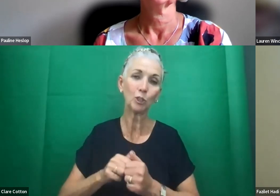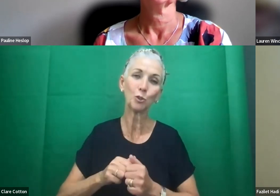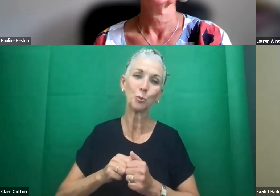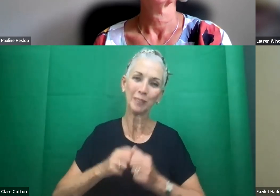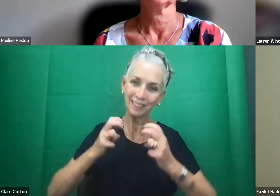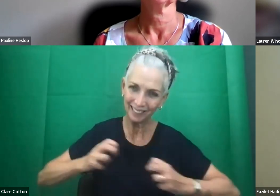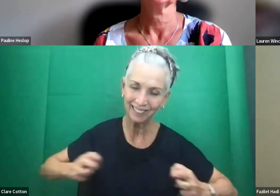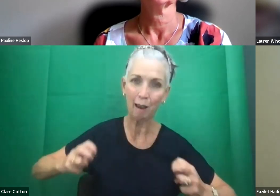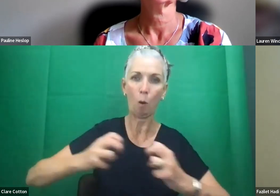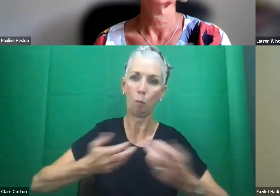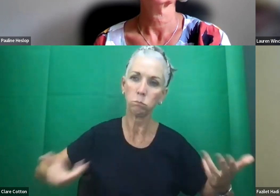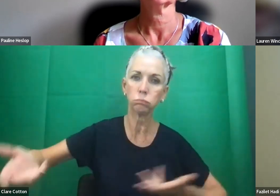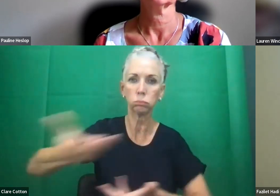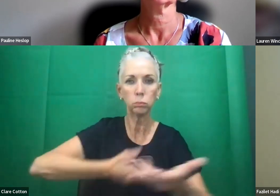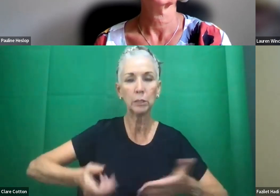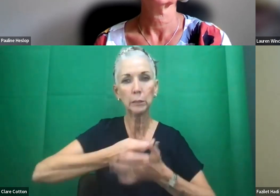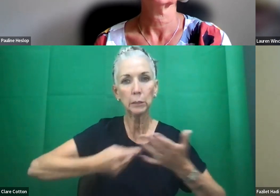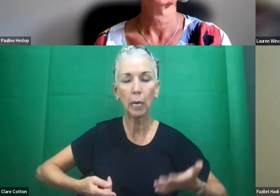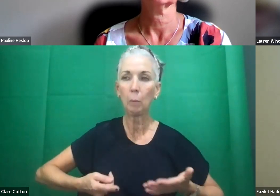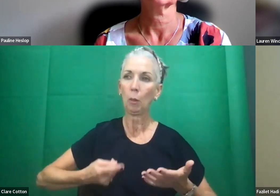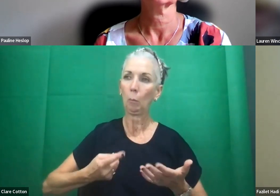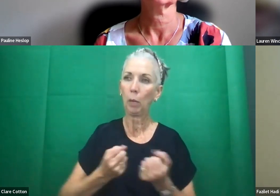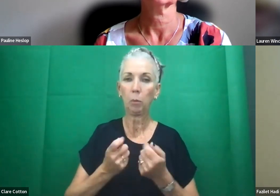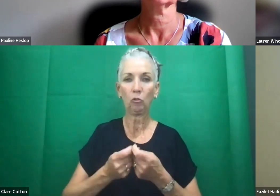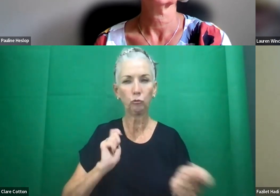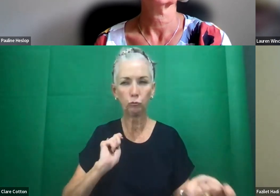reinvigorate renew a disability strategy.